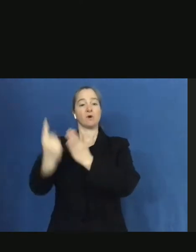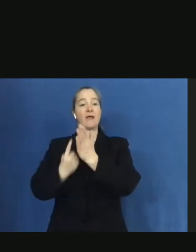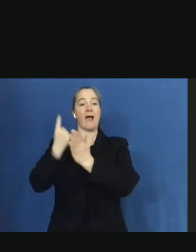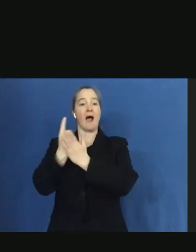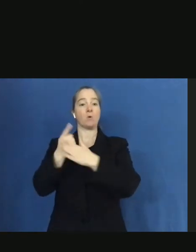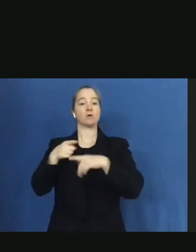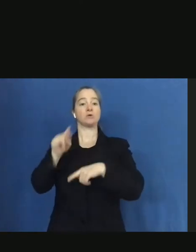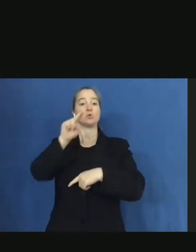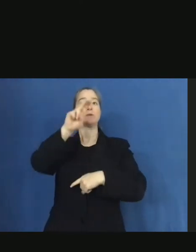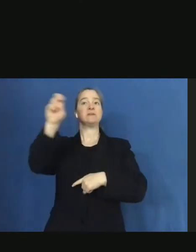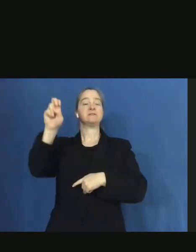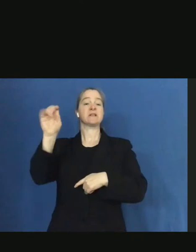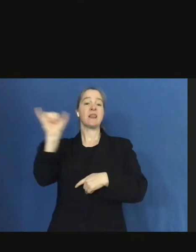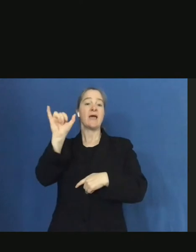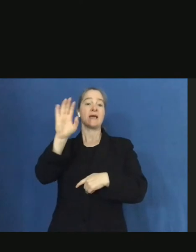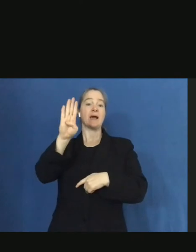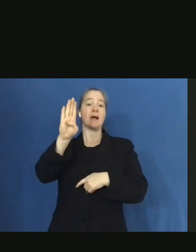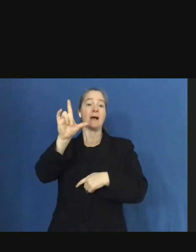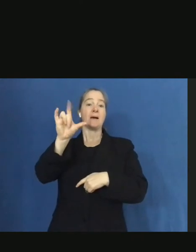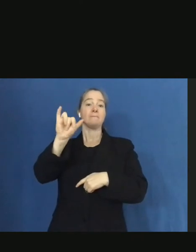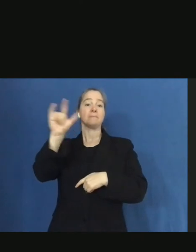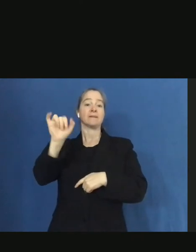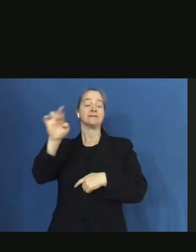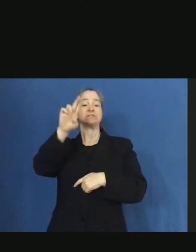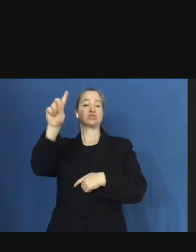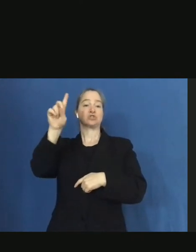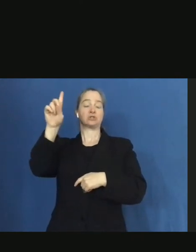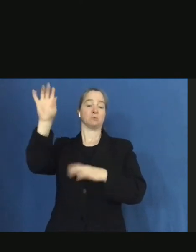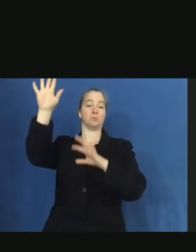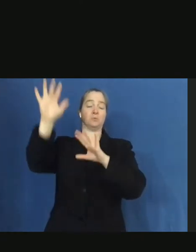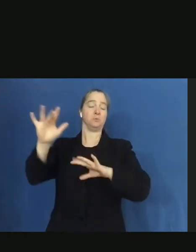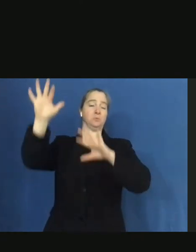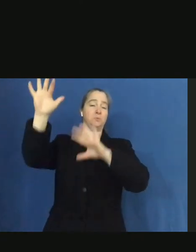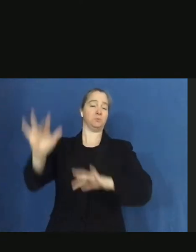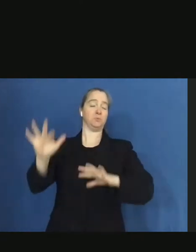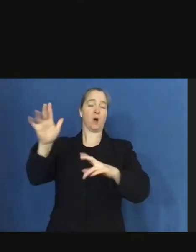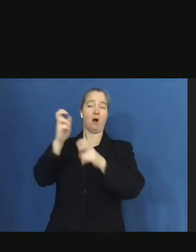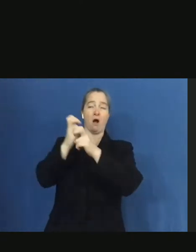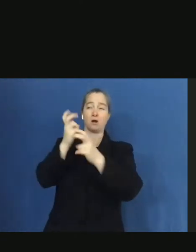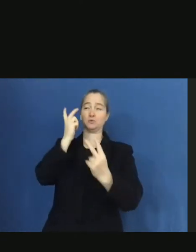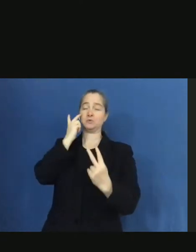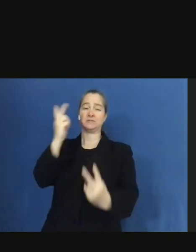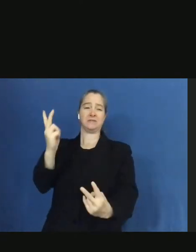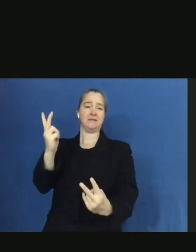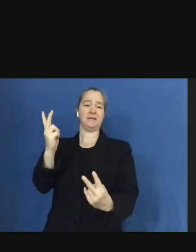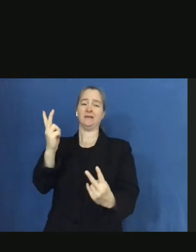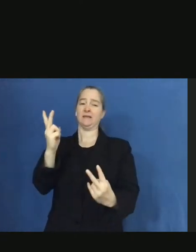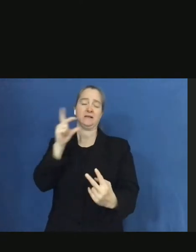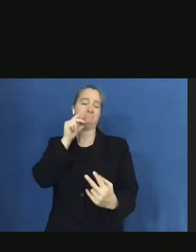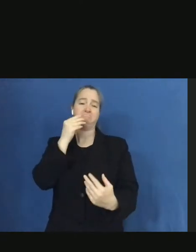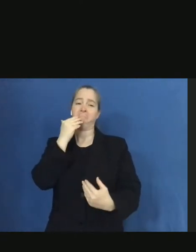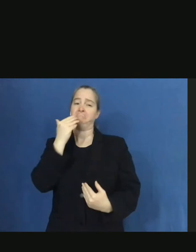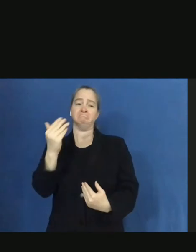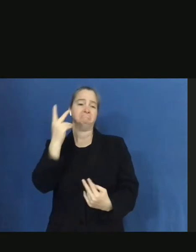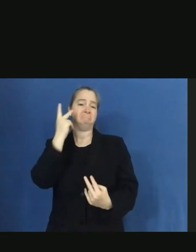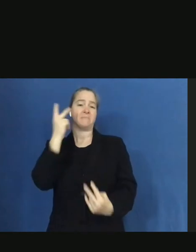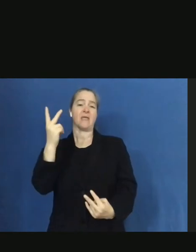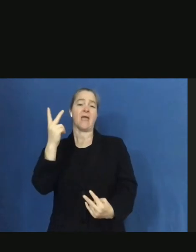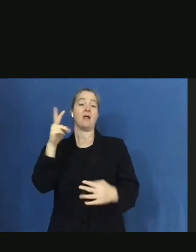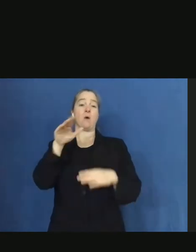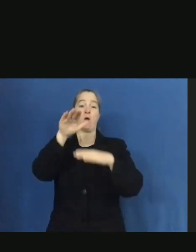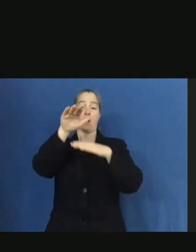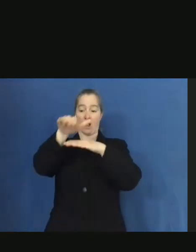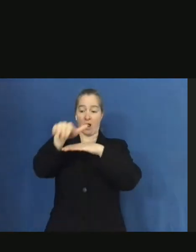blizzard-like conditions in those areas. Visibility in these areas will be poor at best and will only worsen at nightfall.